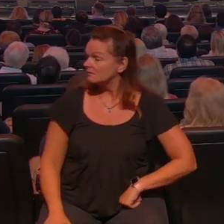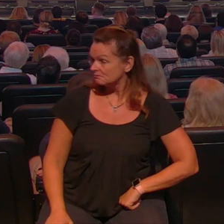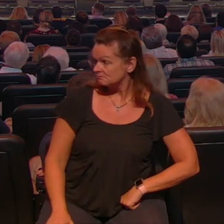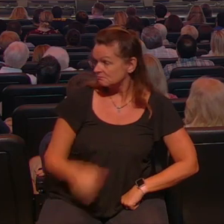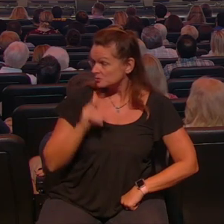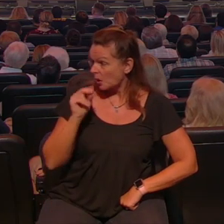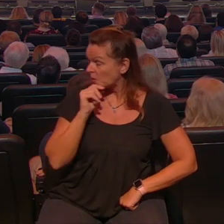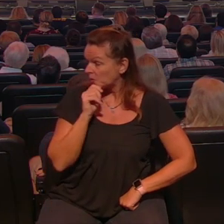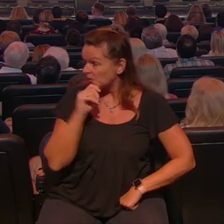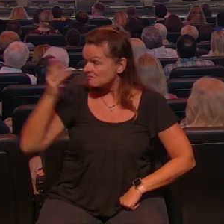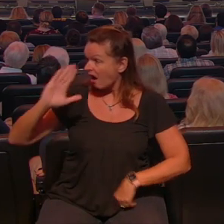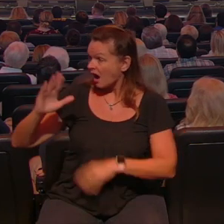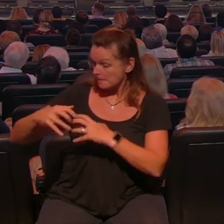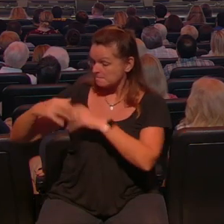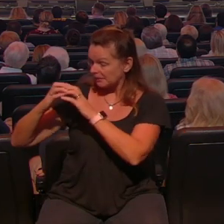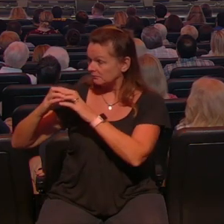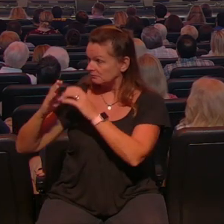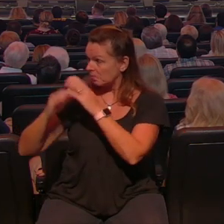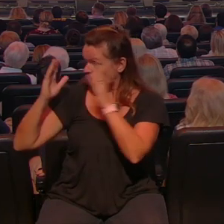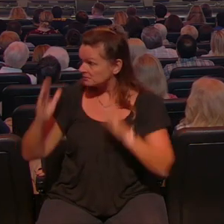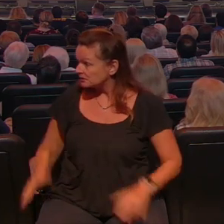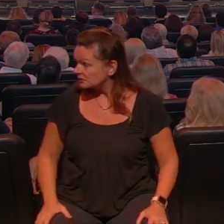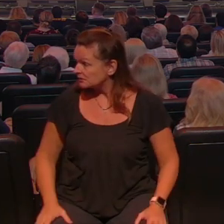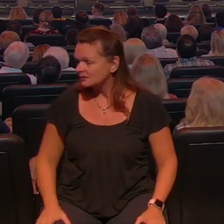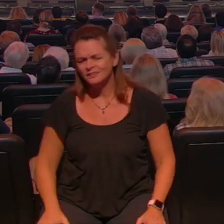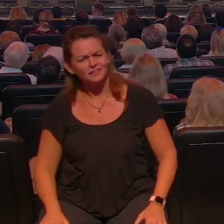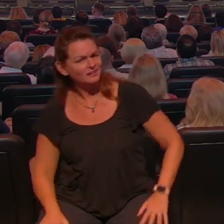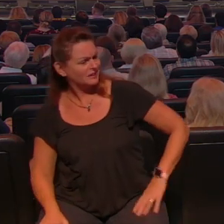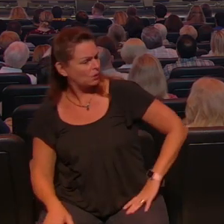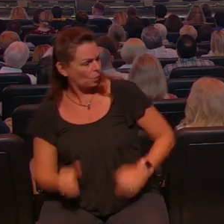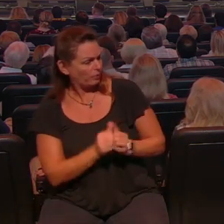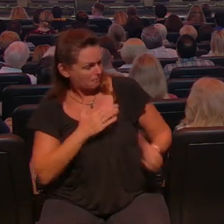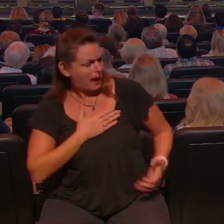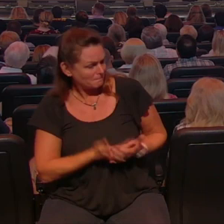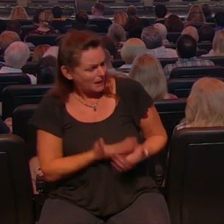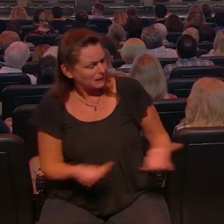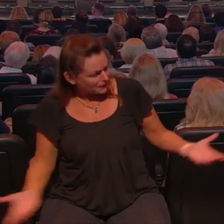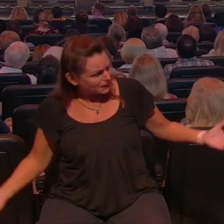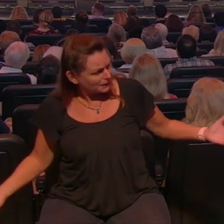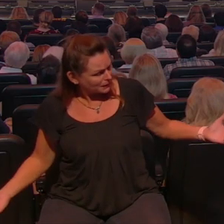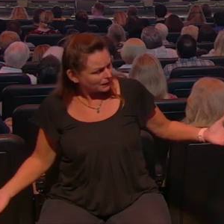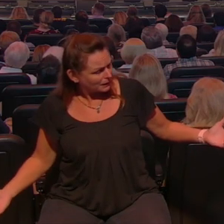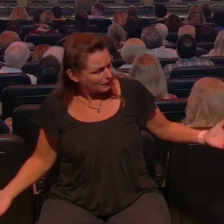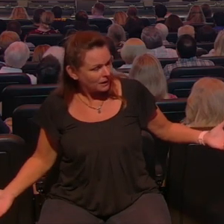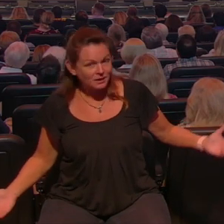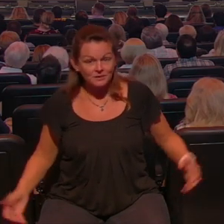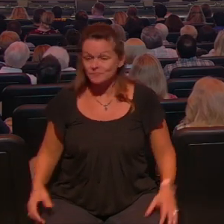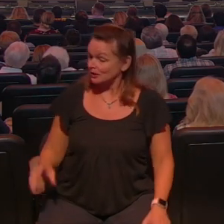I said God built this building and so he said to me well he used my money though and I said no he didn't he